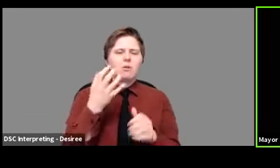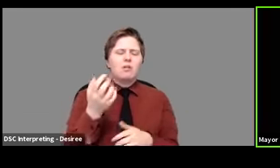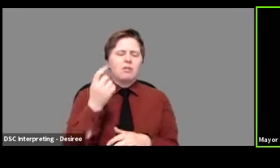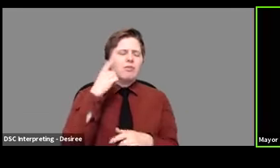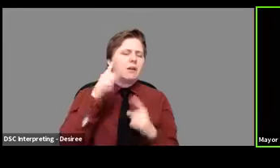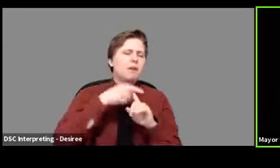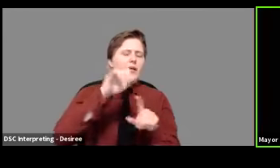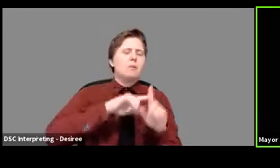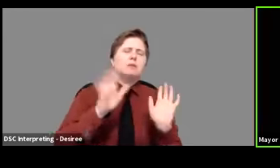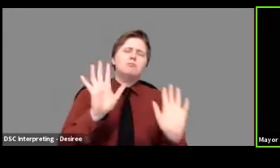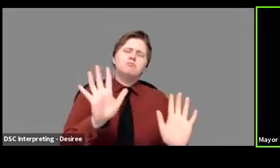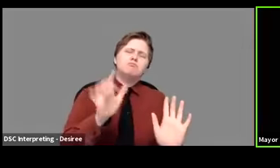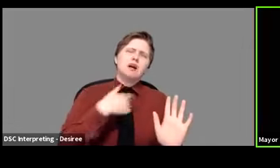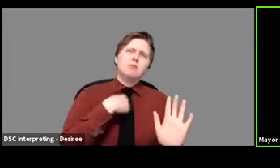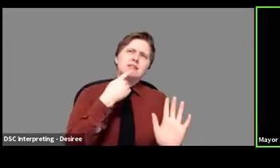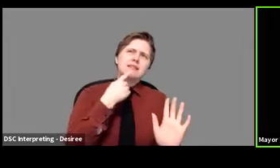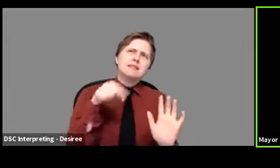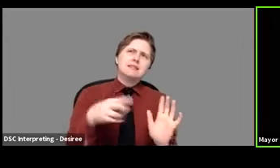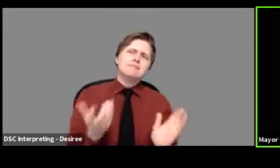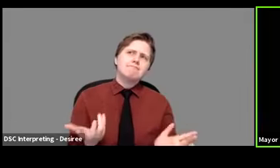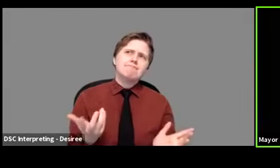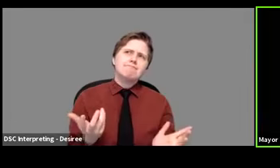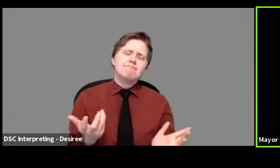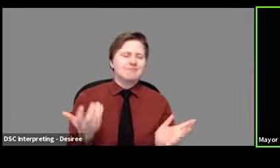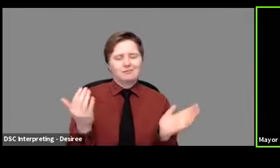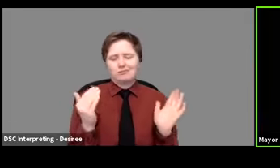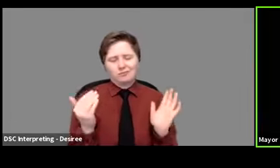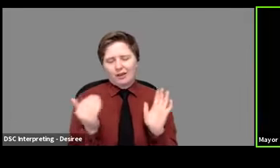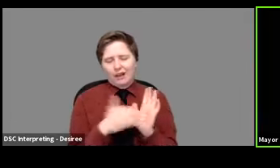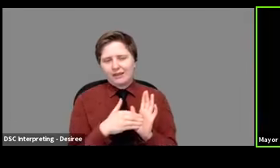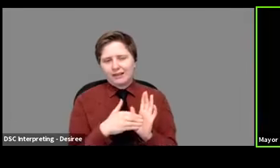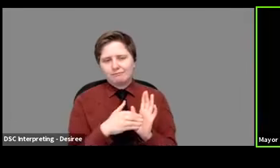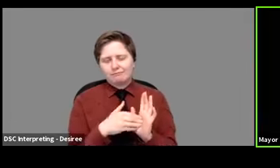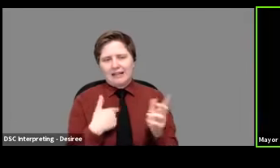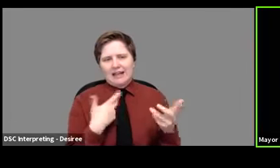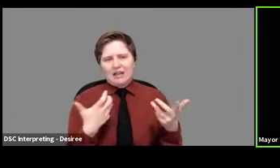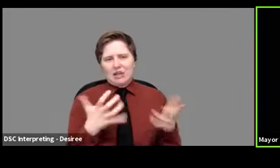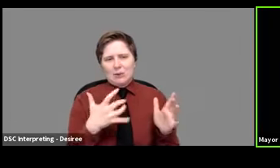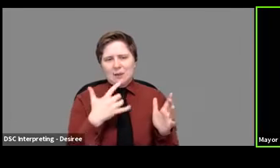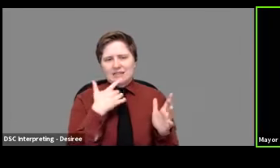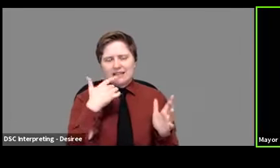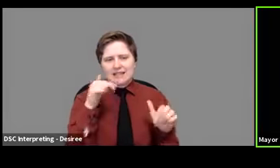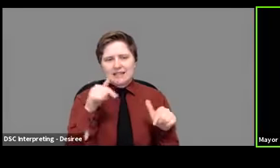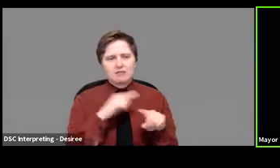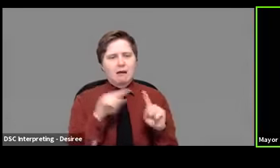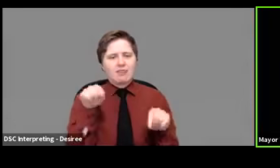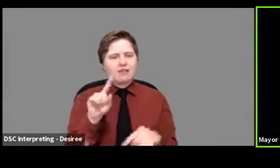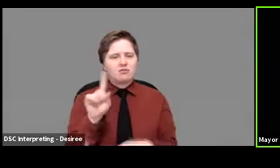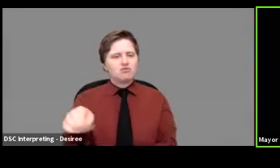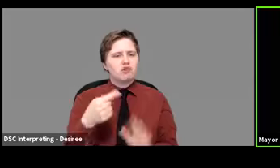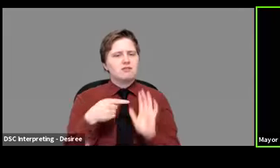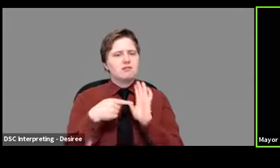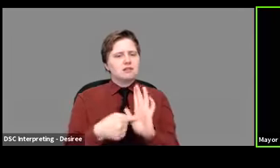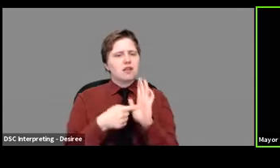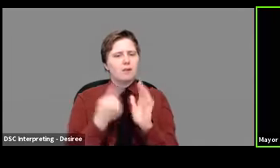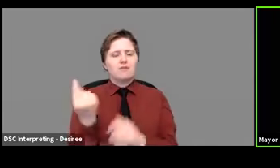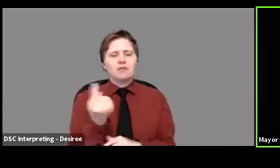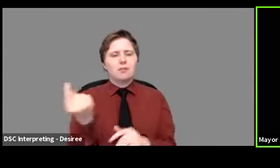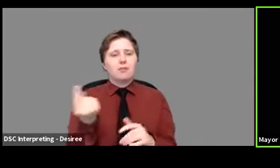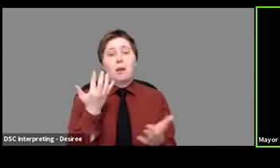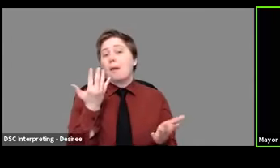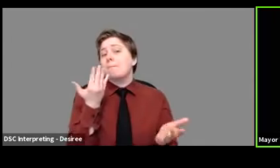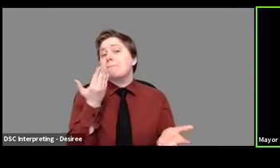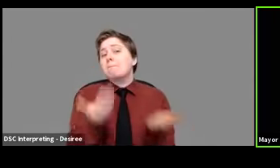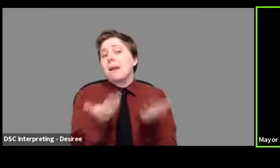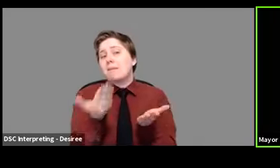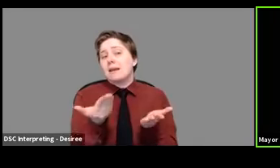but I might say this, let's say, and again, this is, I don't even want to say that this, this is just an example of something that might,